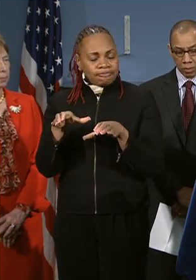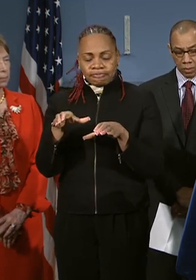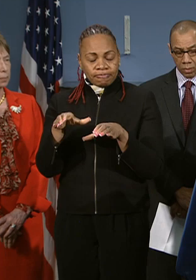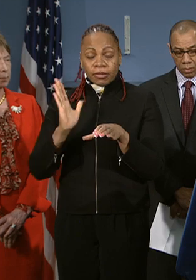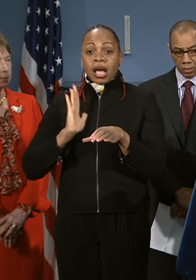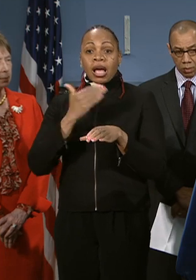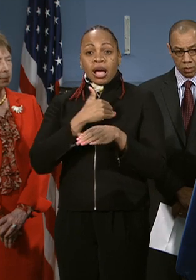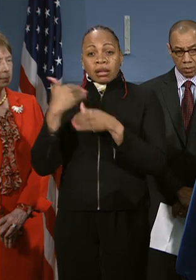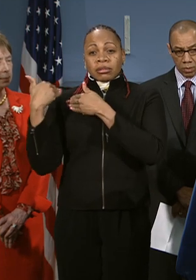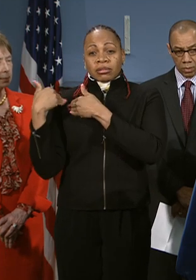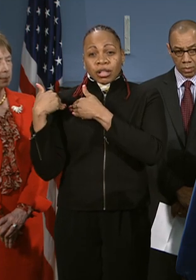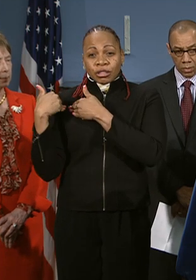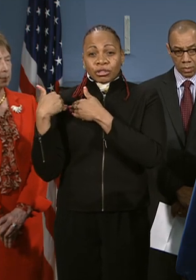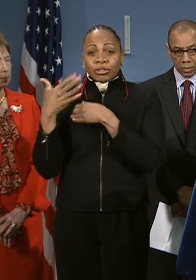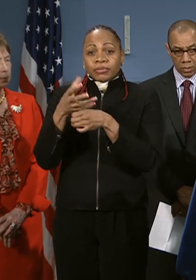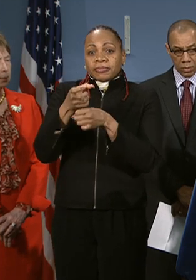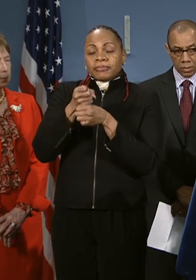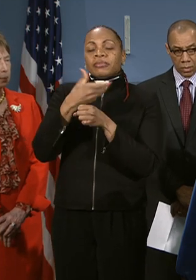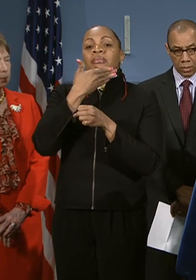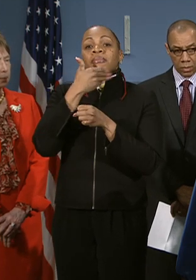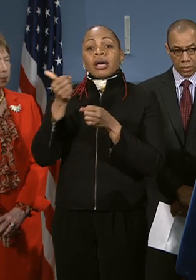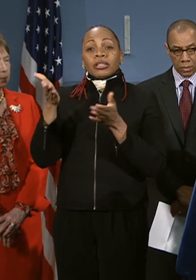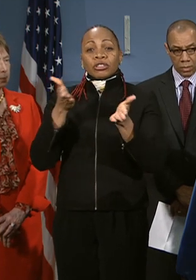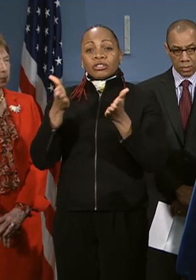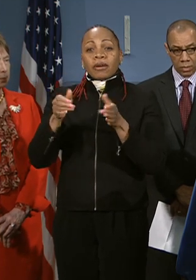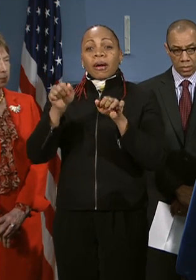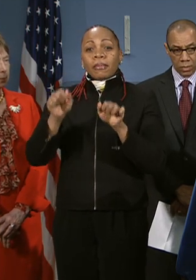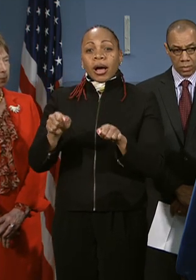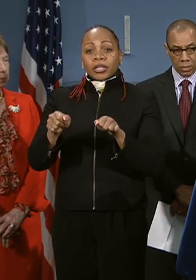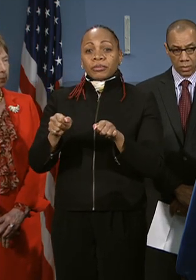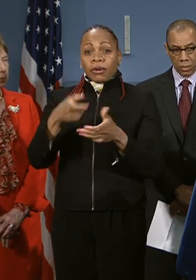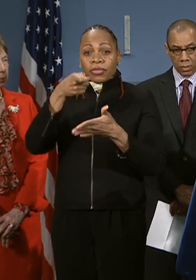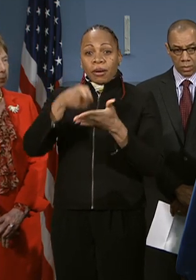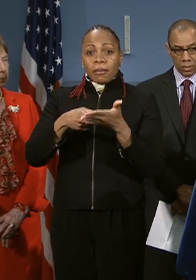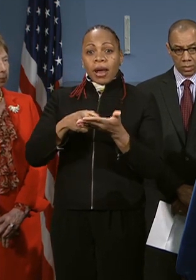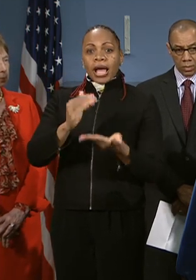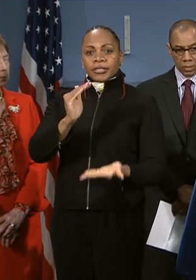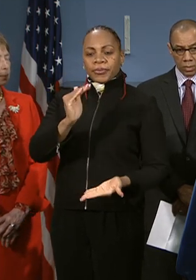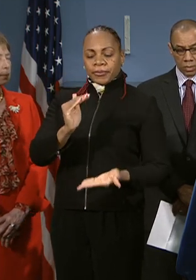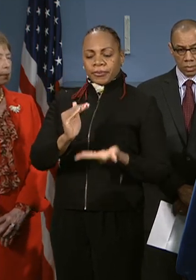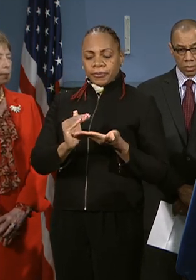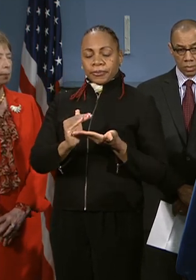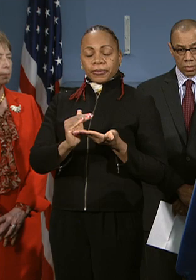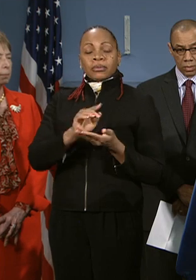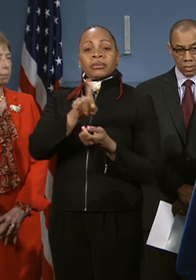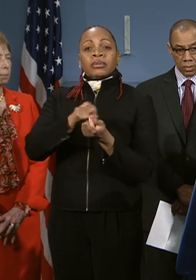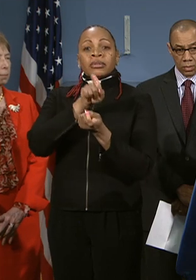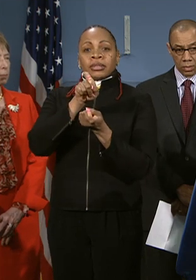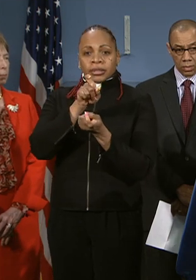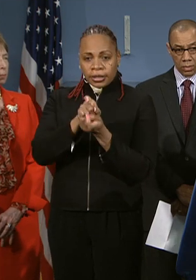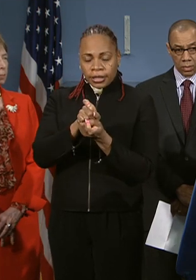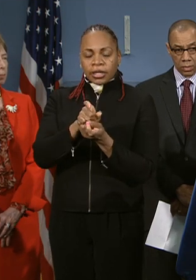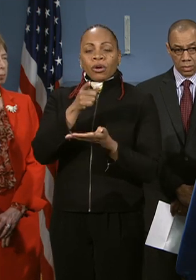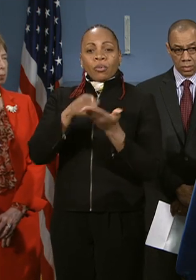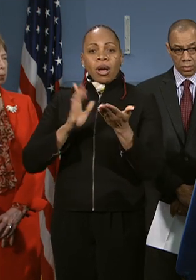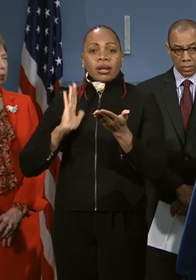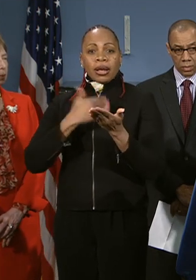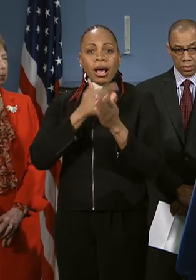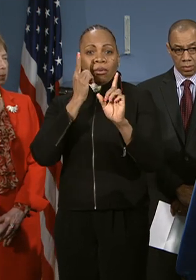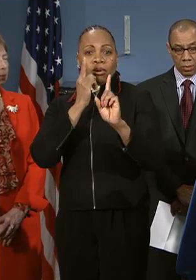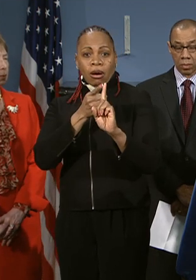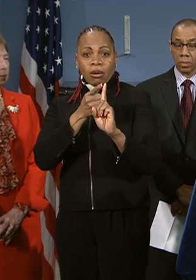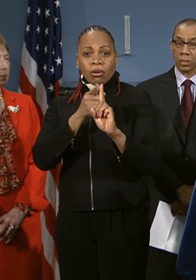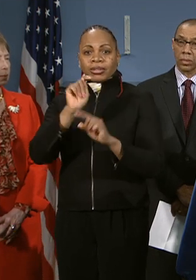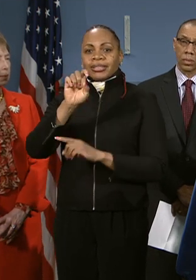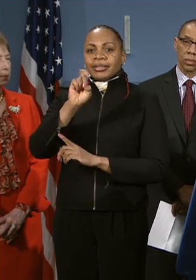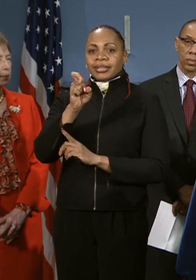get the best service that it possibly can at the lowest possible price. And that's exactly what we're going to do. The taxpayers of